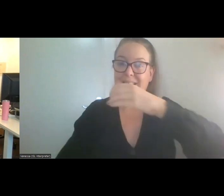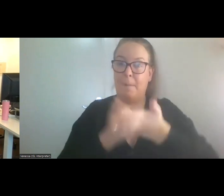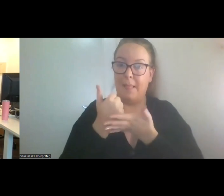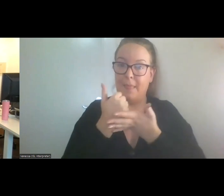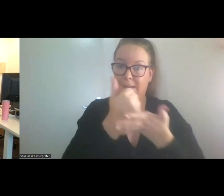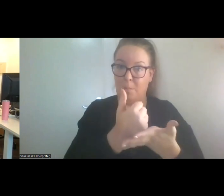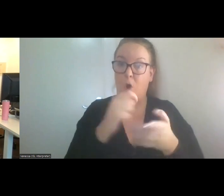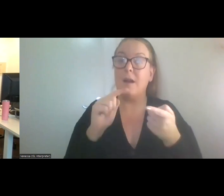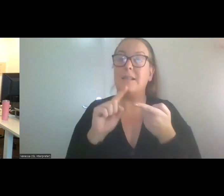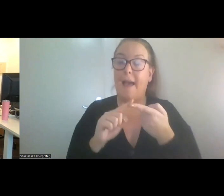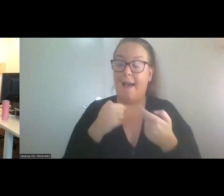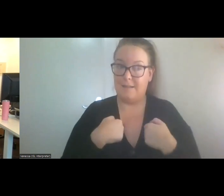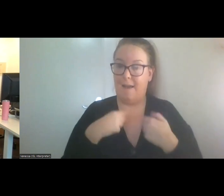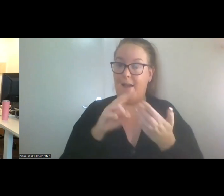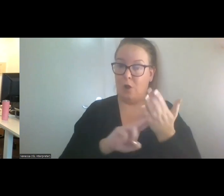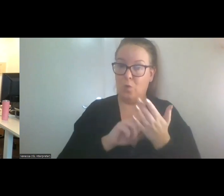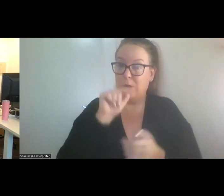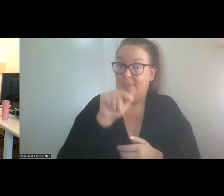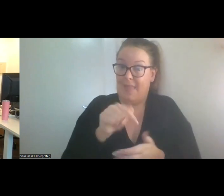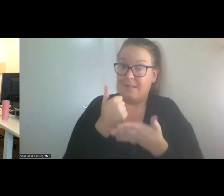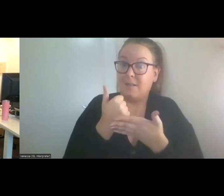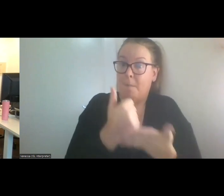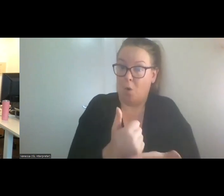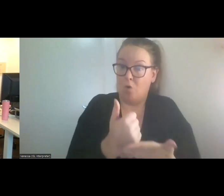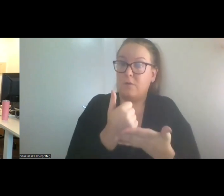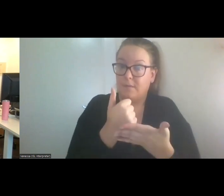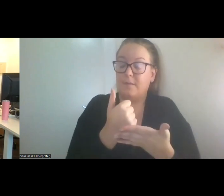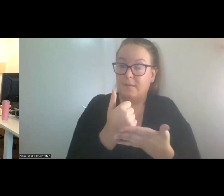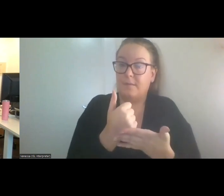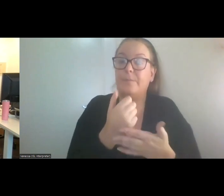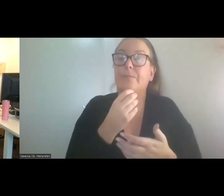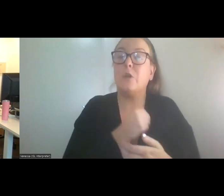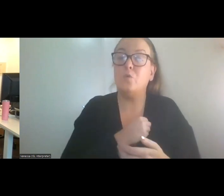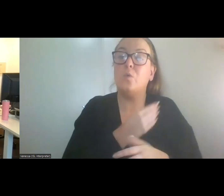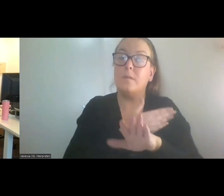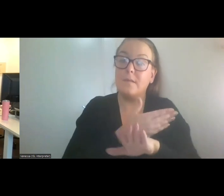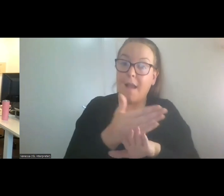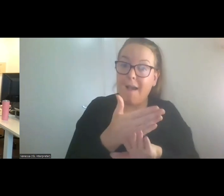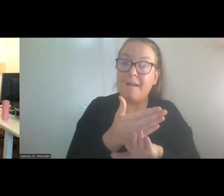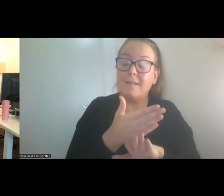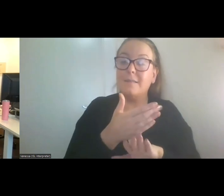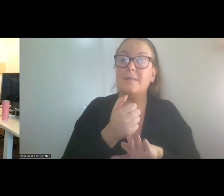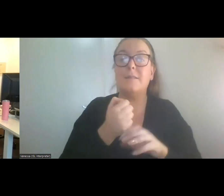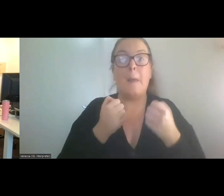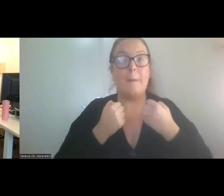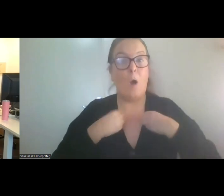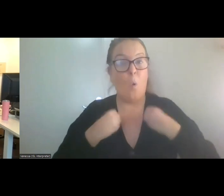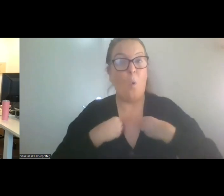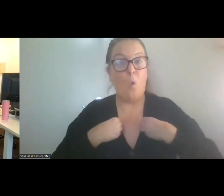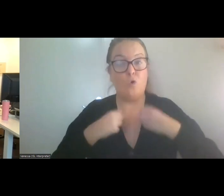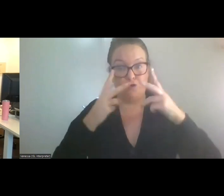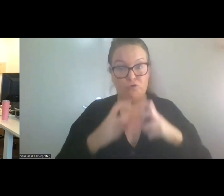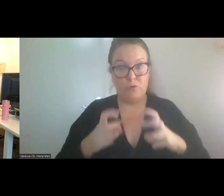used that support in part to begin my own research project.